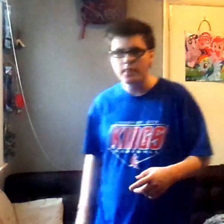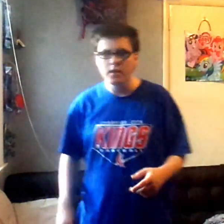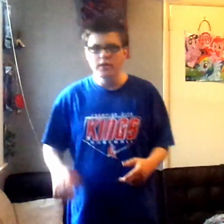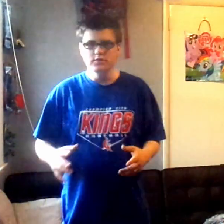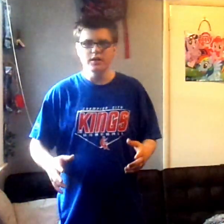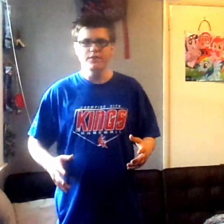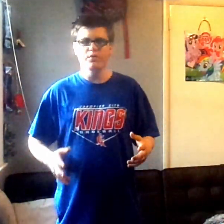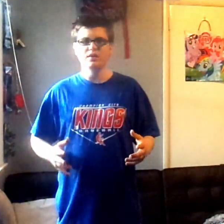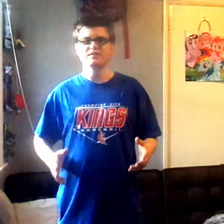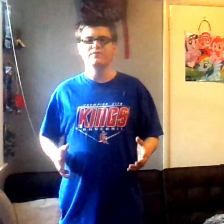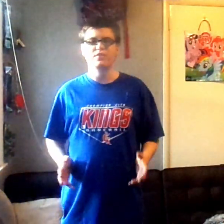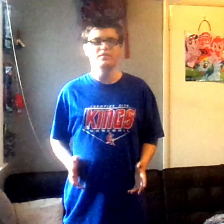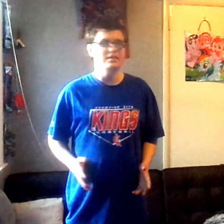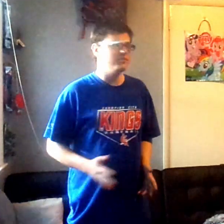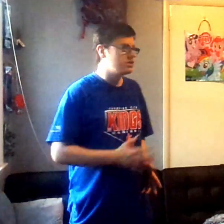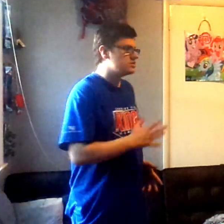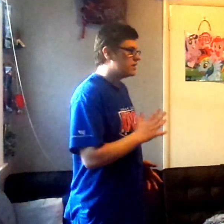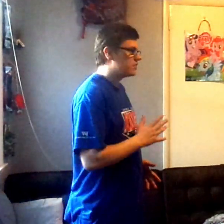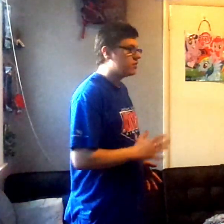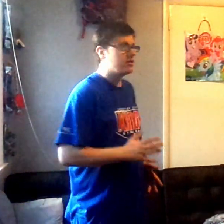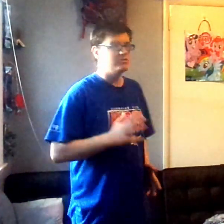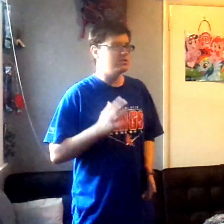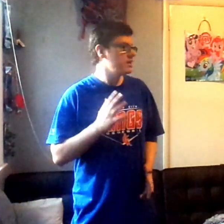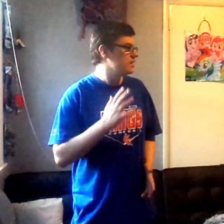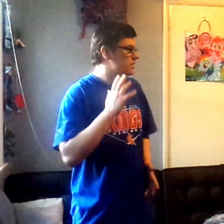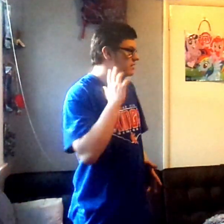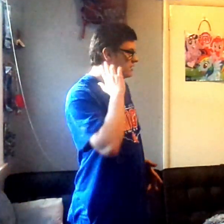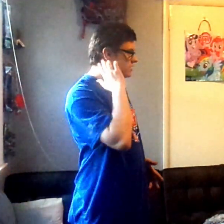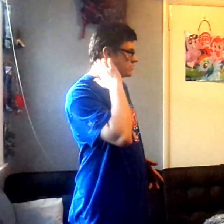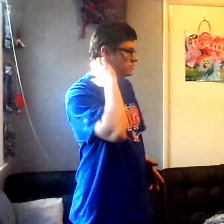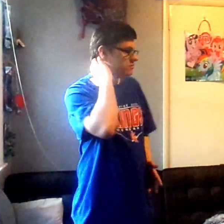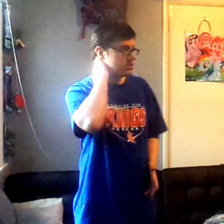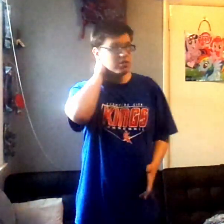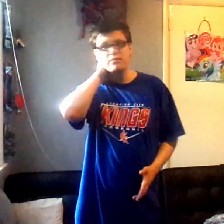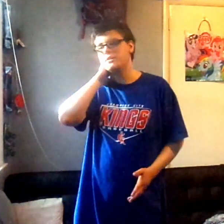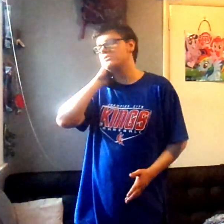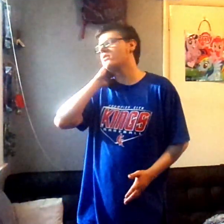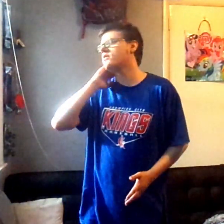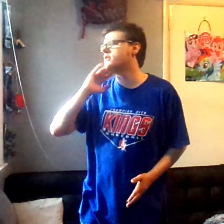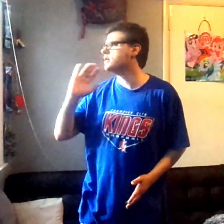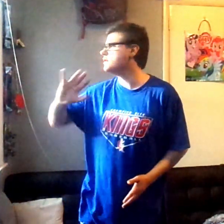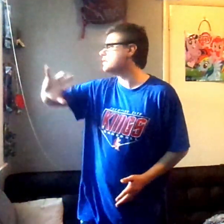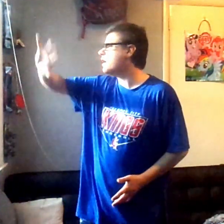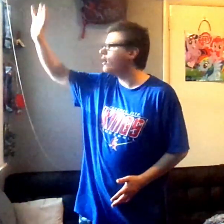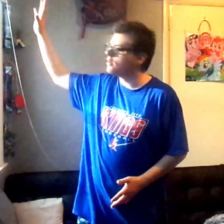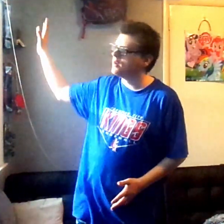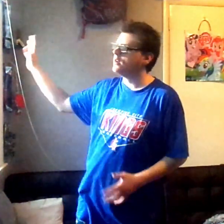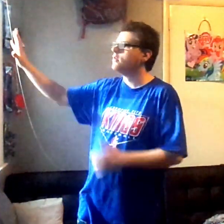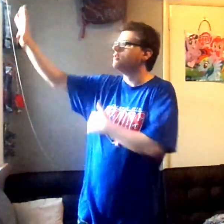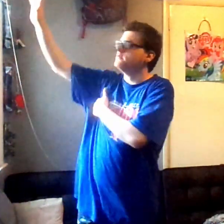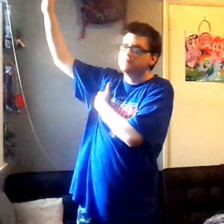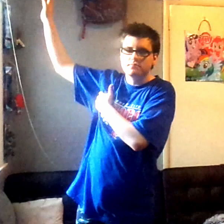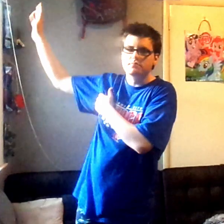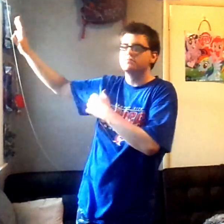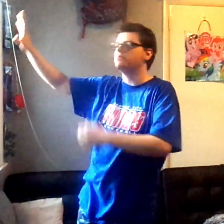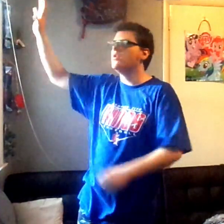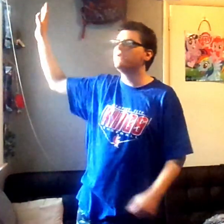So, if it wasn't for the original iCarly, it's like the show that started, like, the entire movie